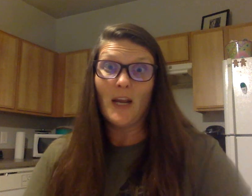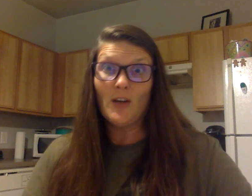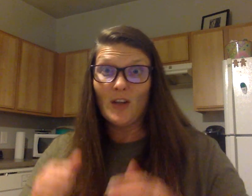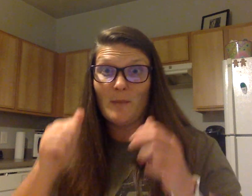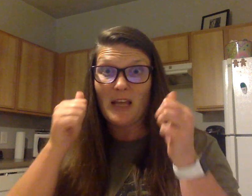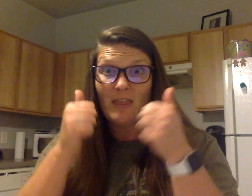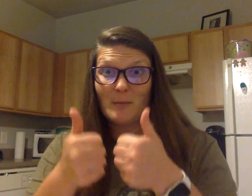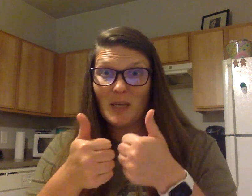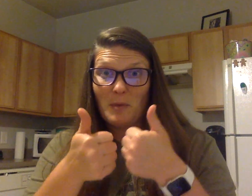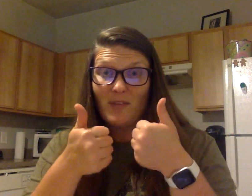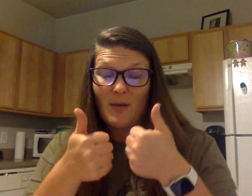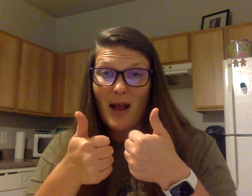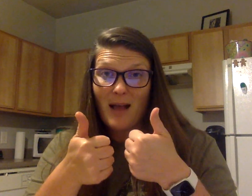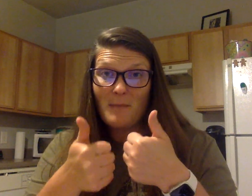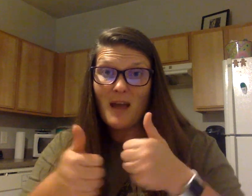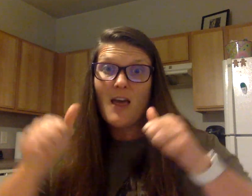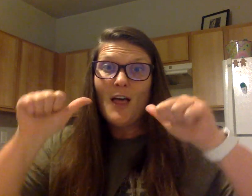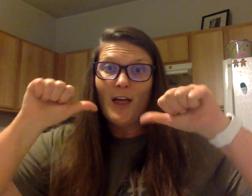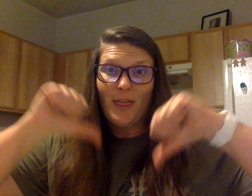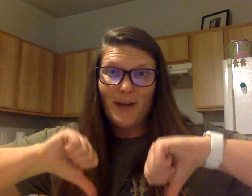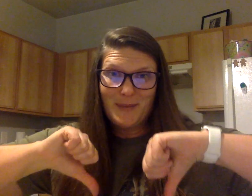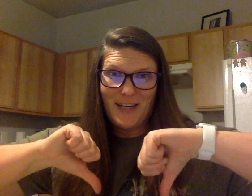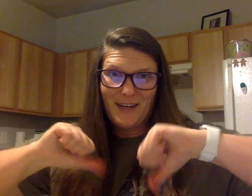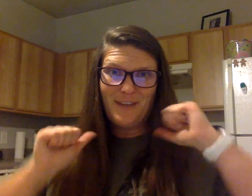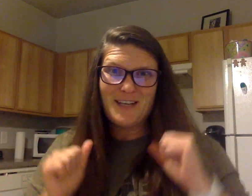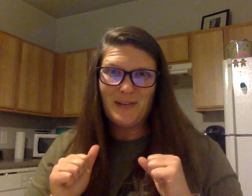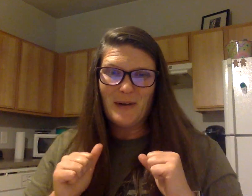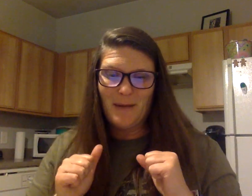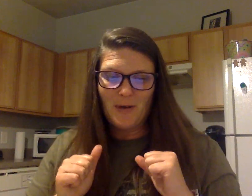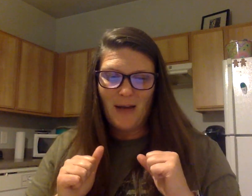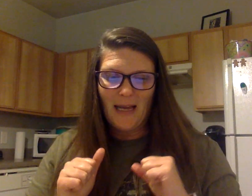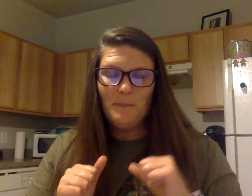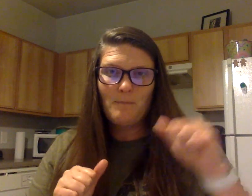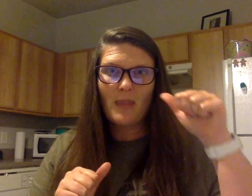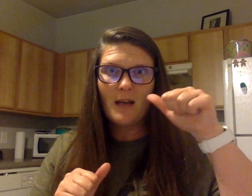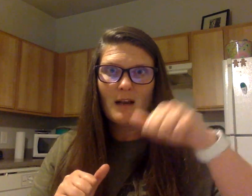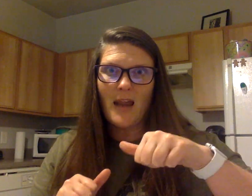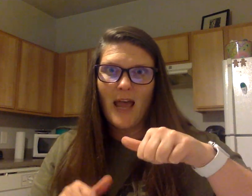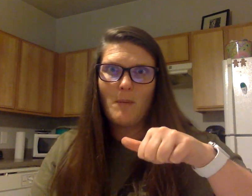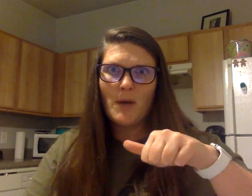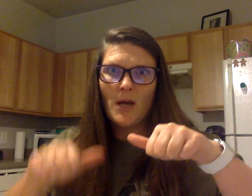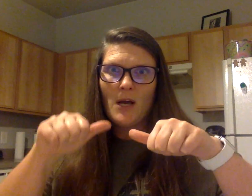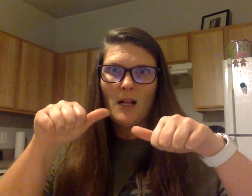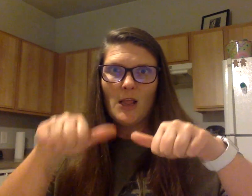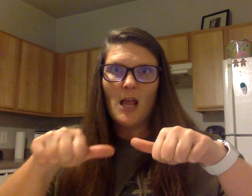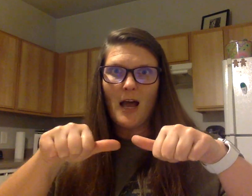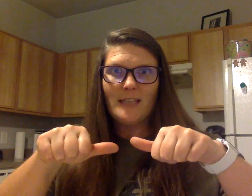All right, you give me a thumbs up if they rhyme, a thumbs down if they don't rhyme, okay? Nap, lot.